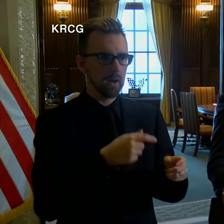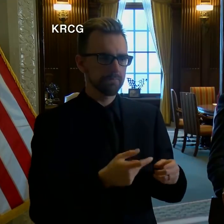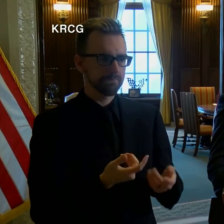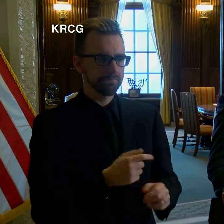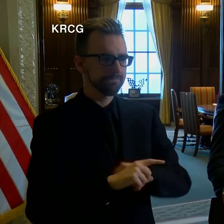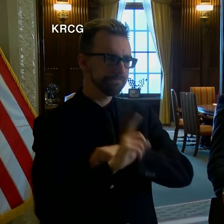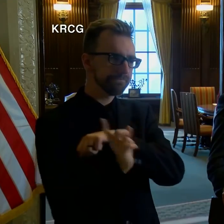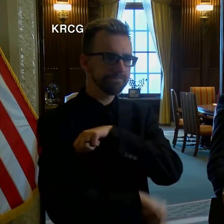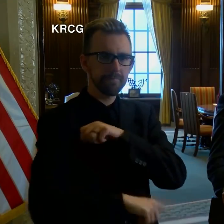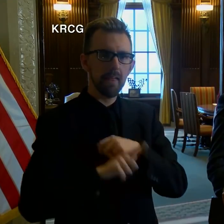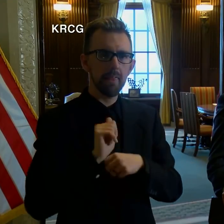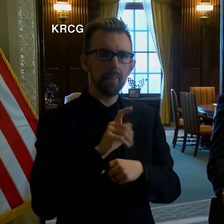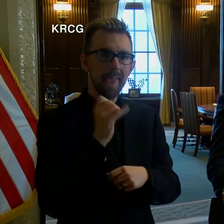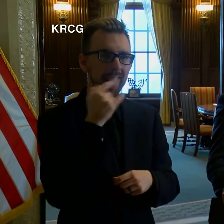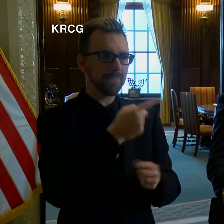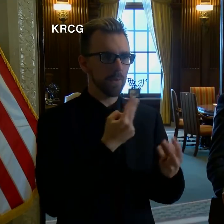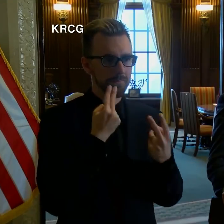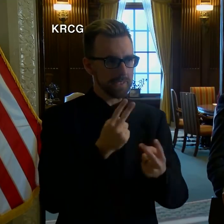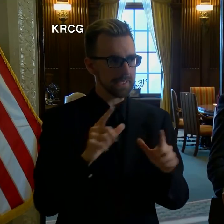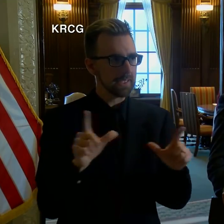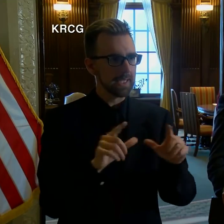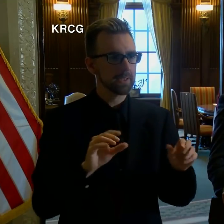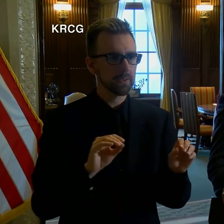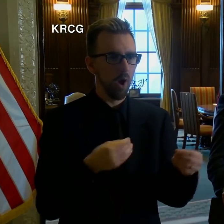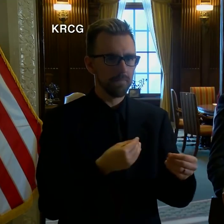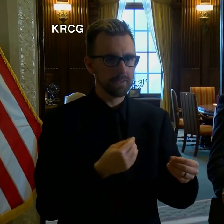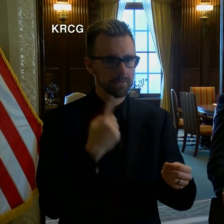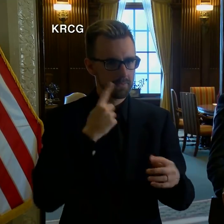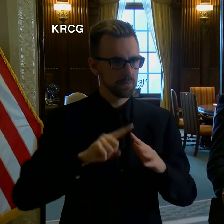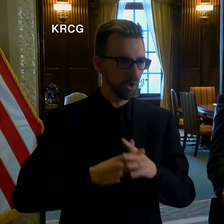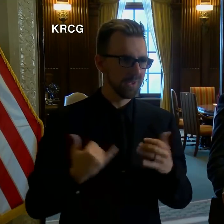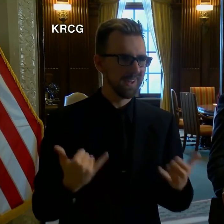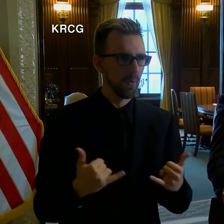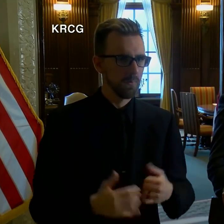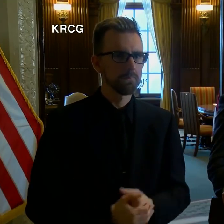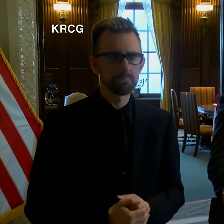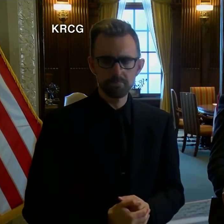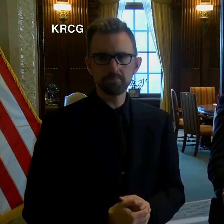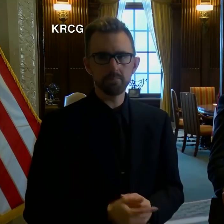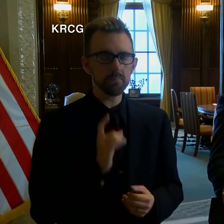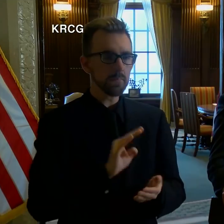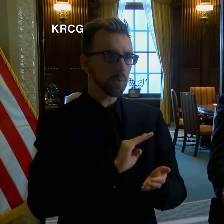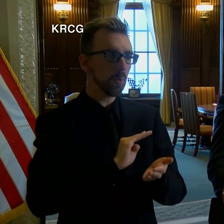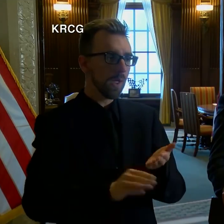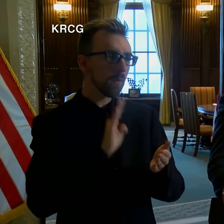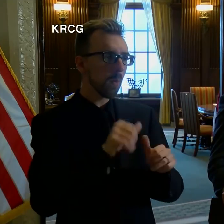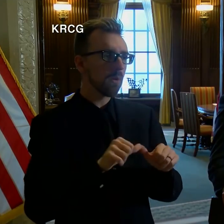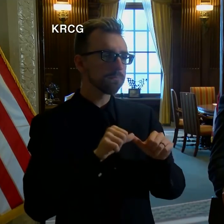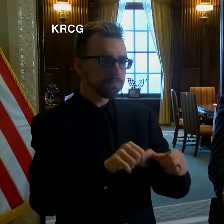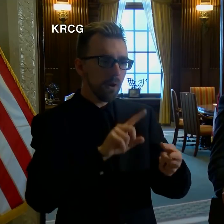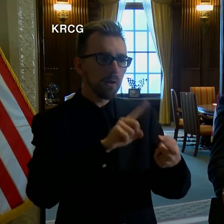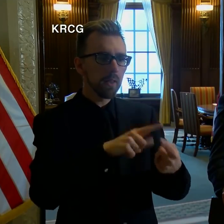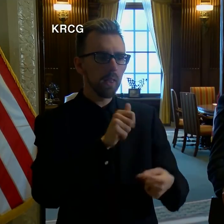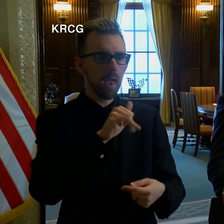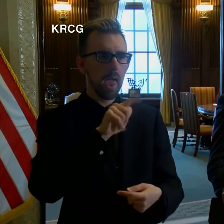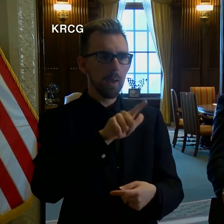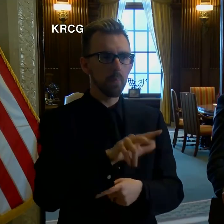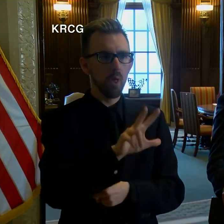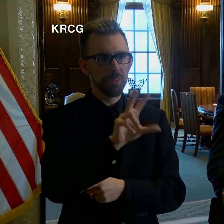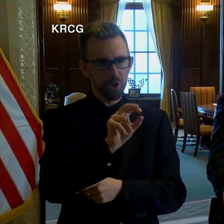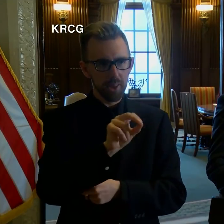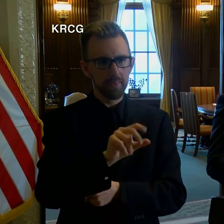penalty when visiting license office effective immediately. This waiver will continue through April 30th of